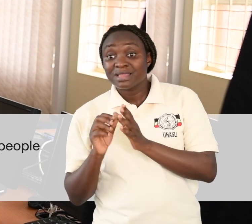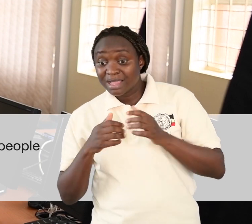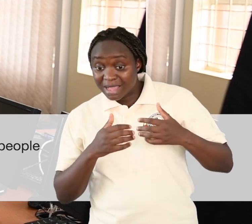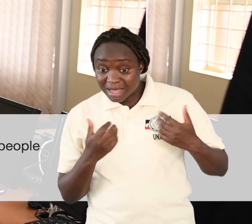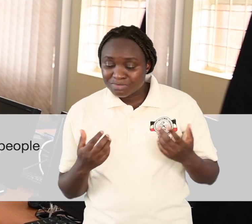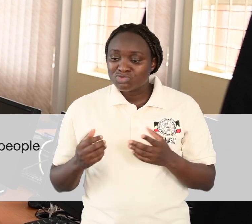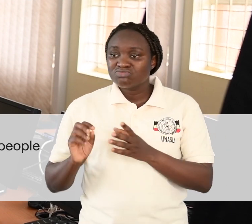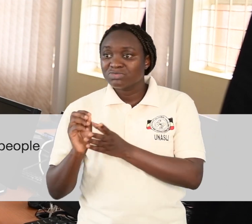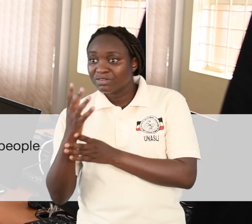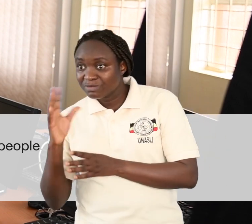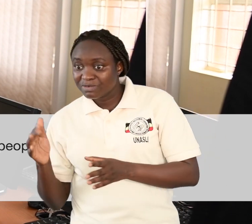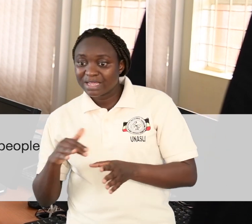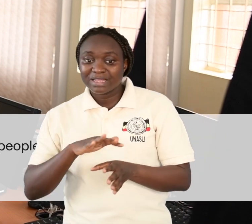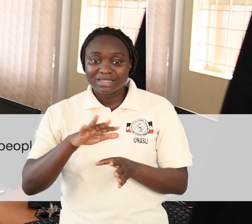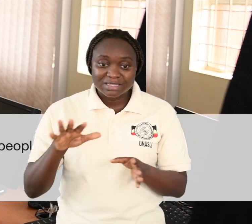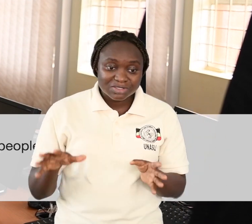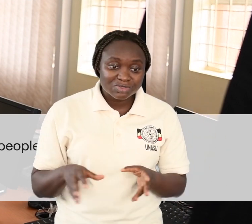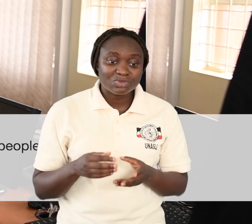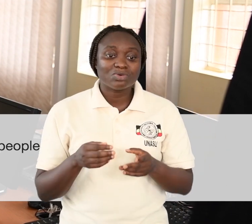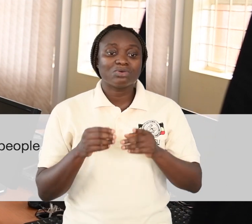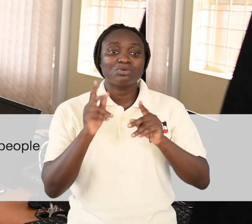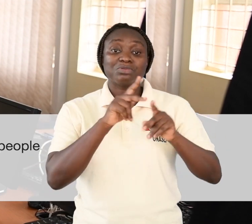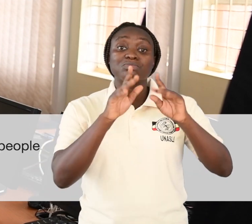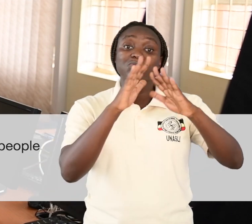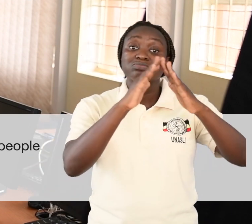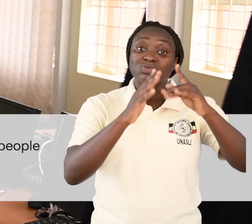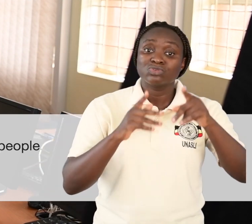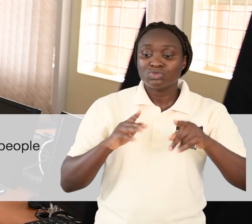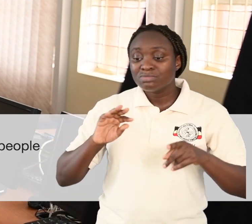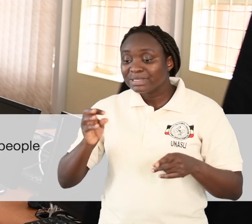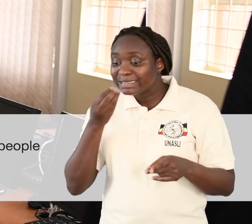provide food for the people who live at the farm.